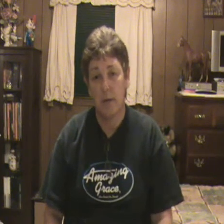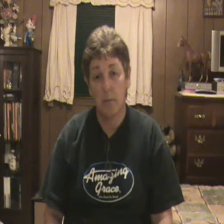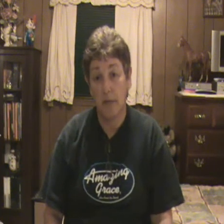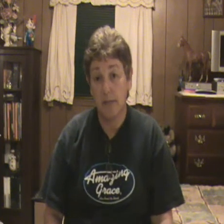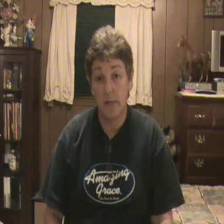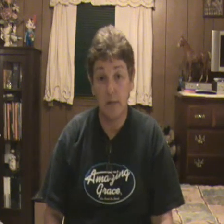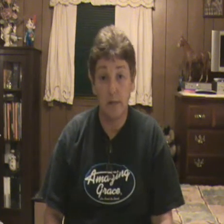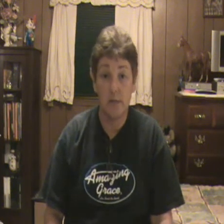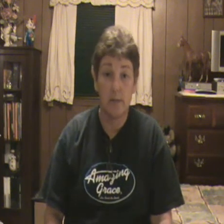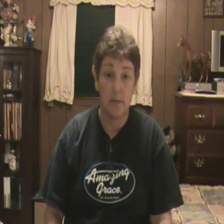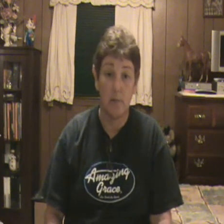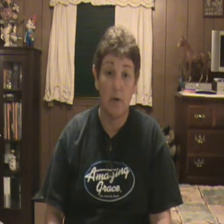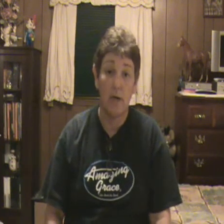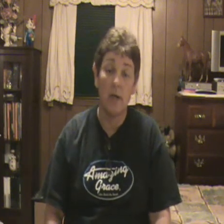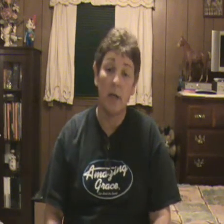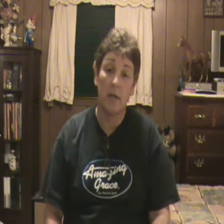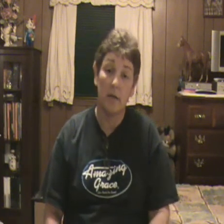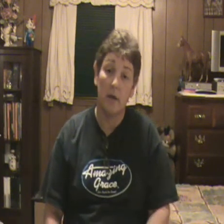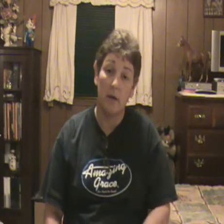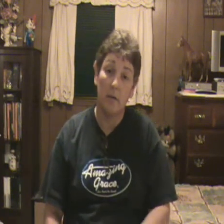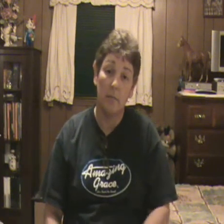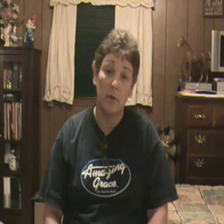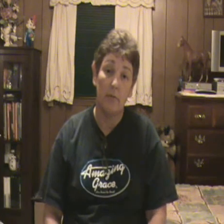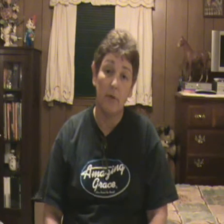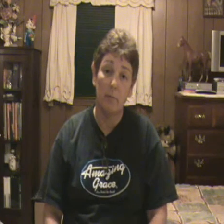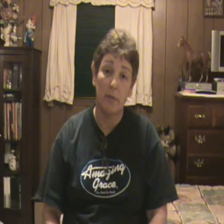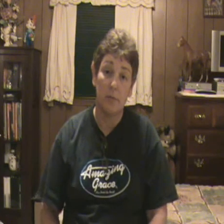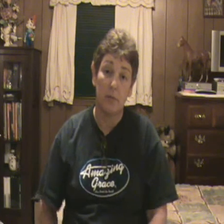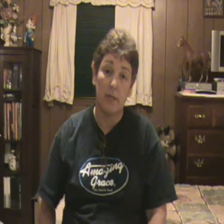a blessing to you in some way and you have a very blessed week.